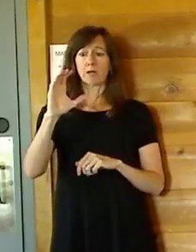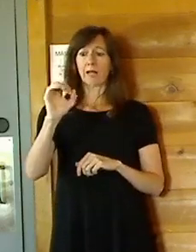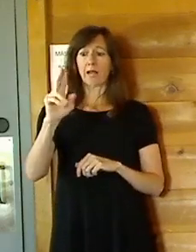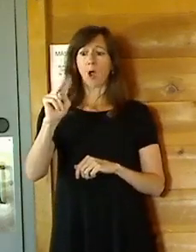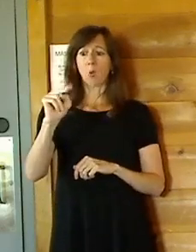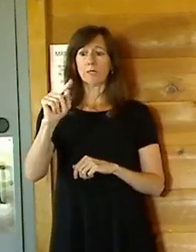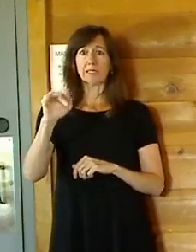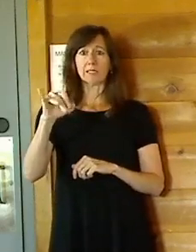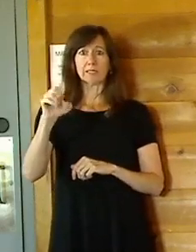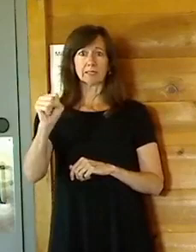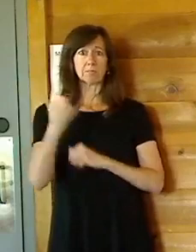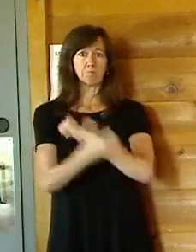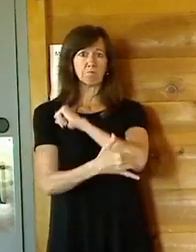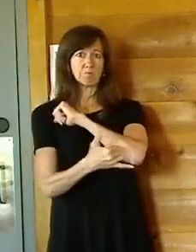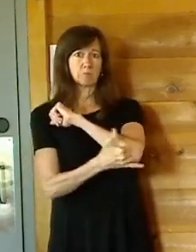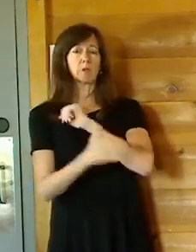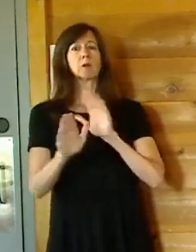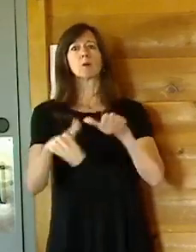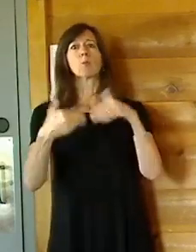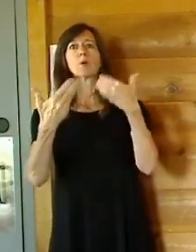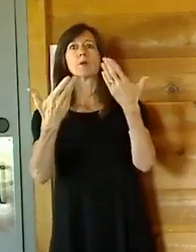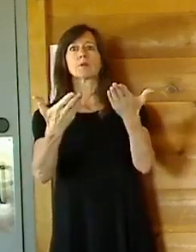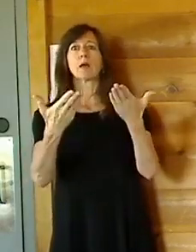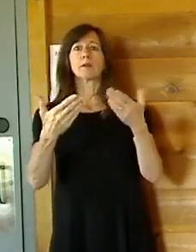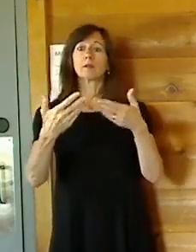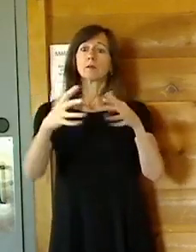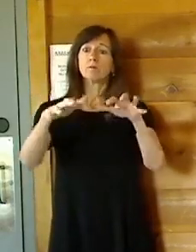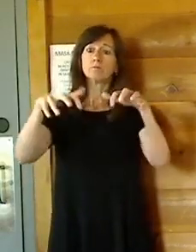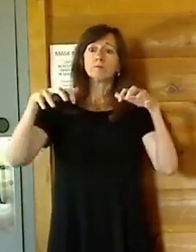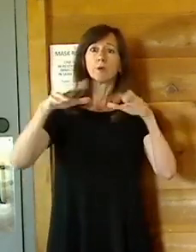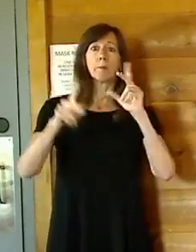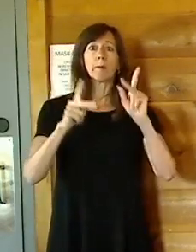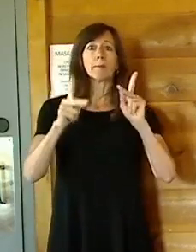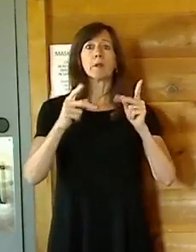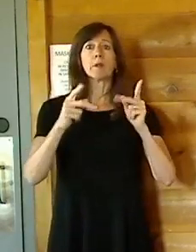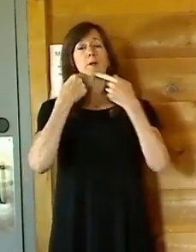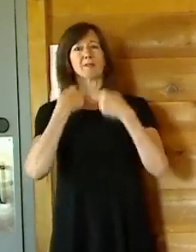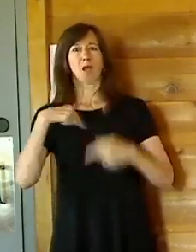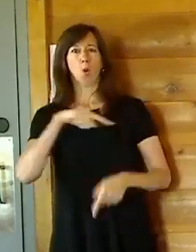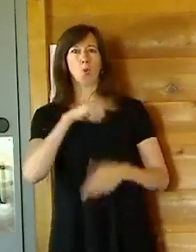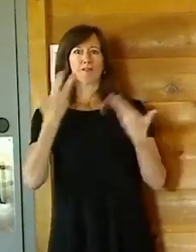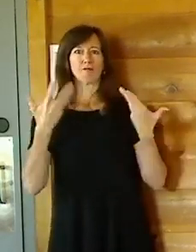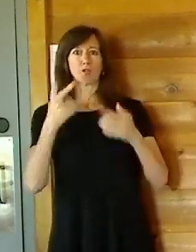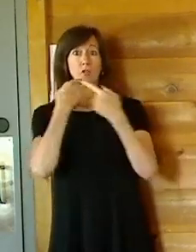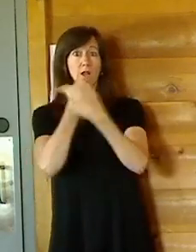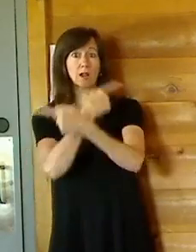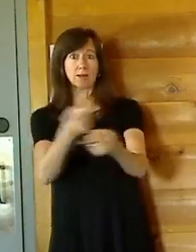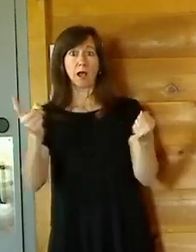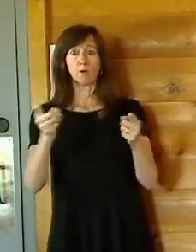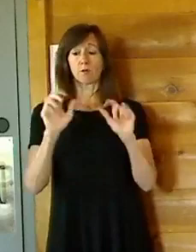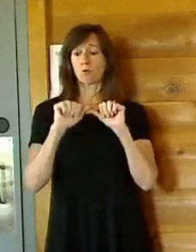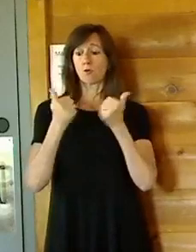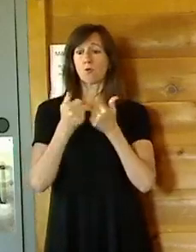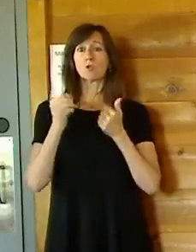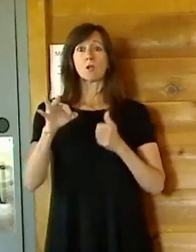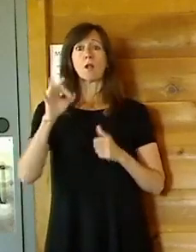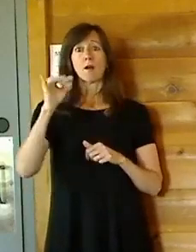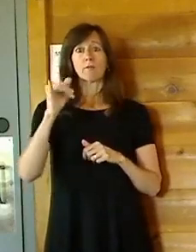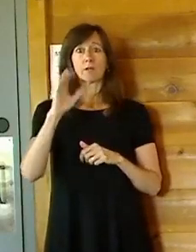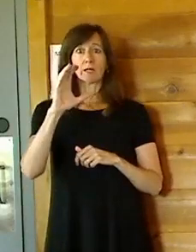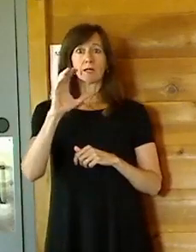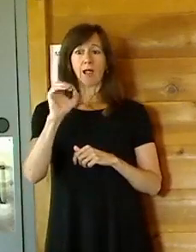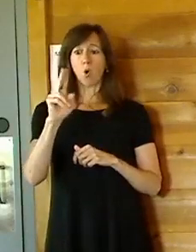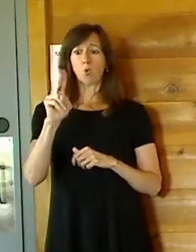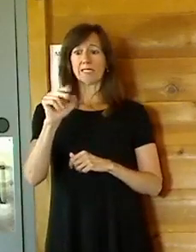public, and we announced that the Association of Counties has developed and published